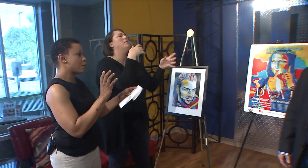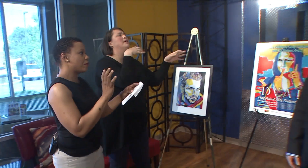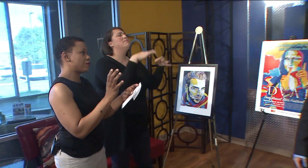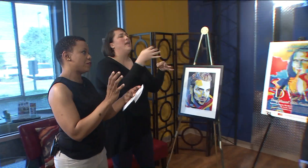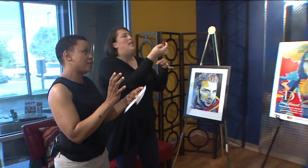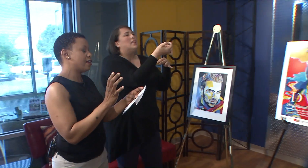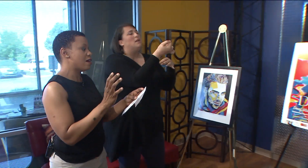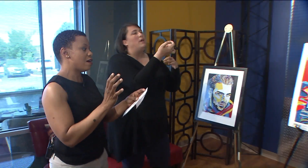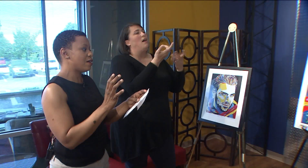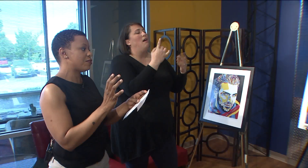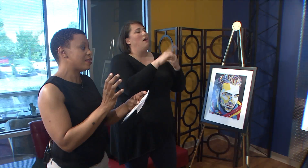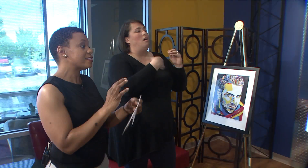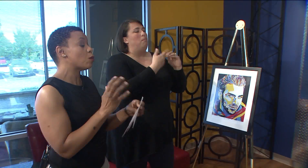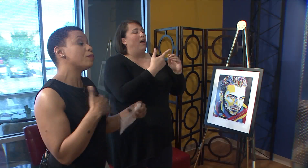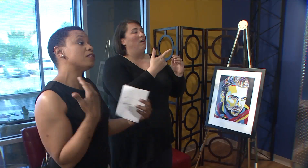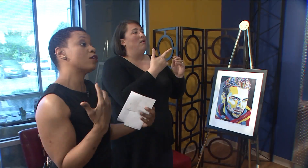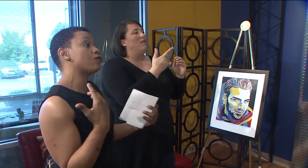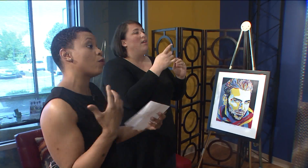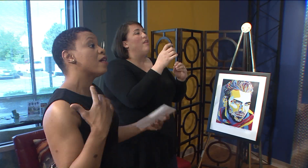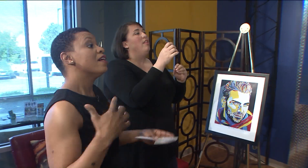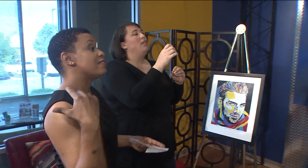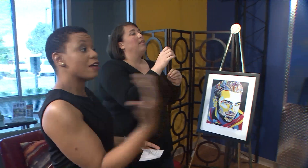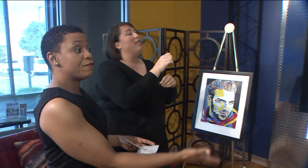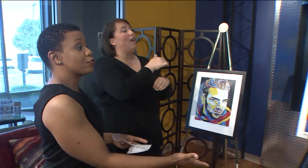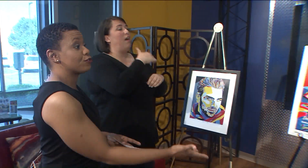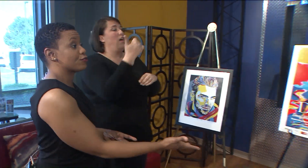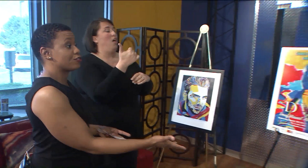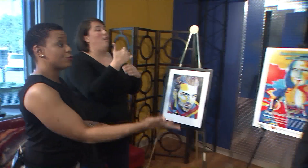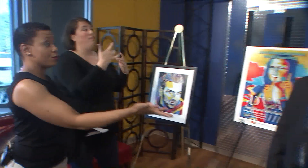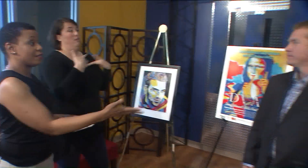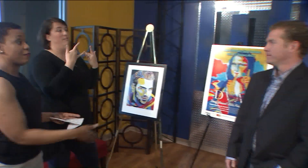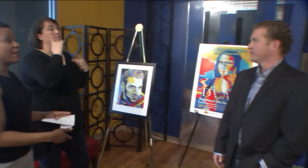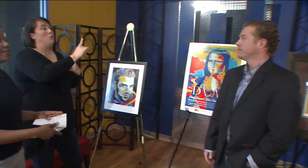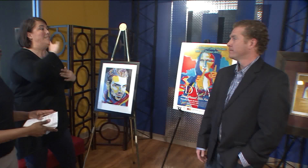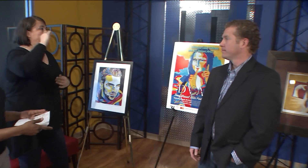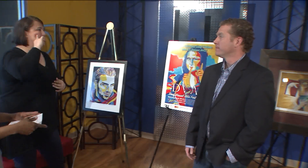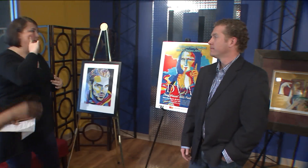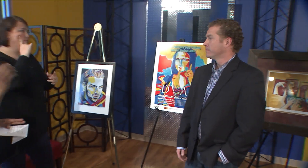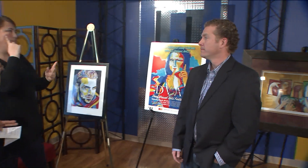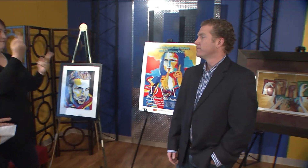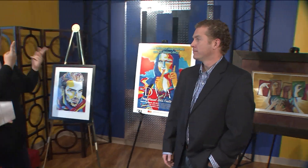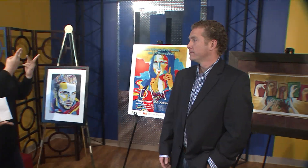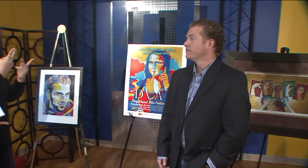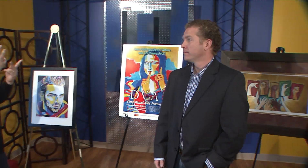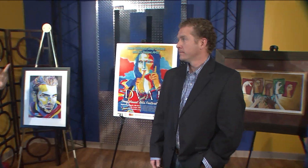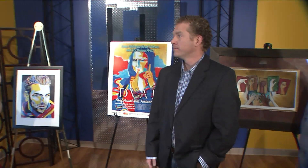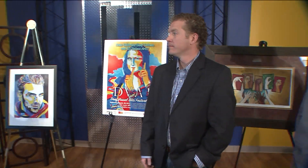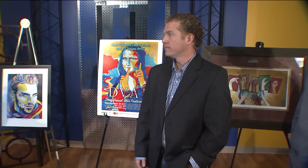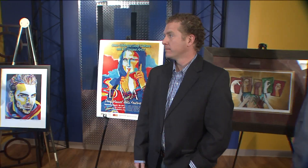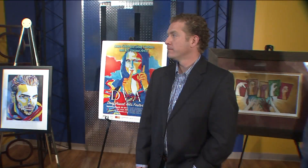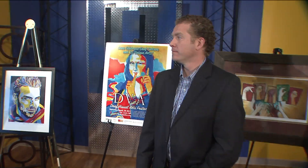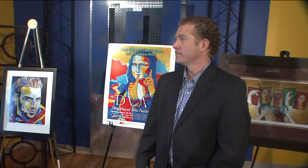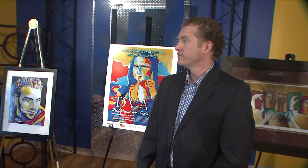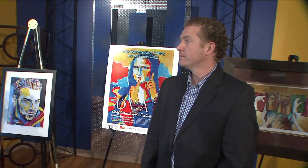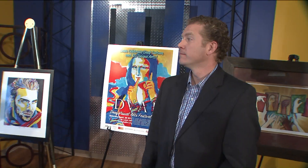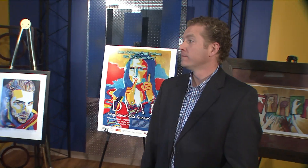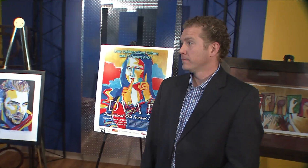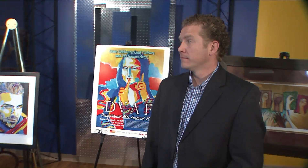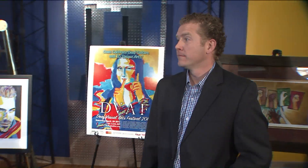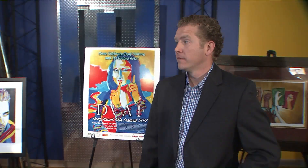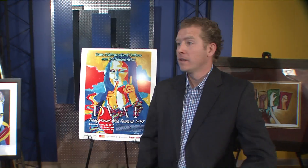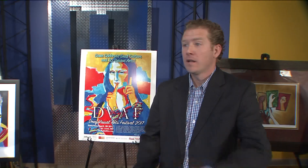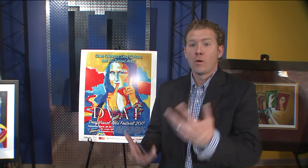bit about some of the things that will be done for deaf visitors to the event? Especially for the music and the dancing.